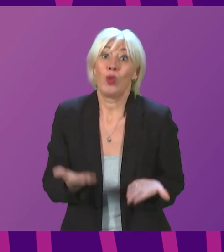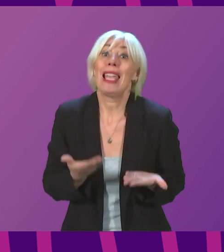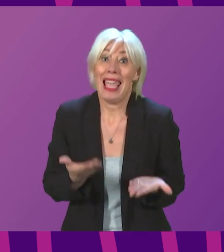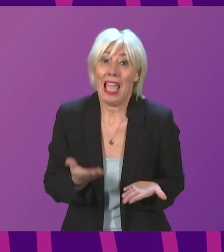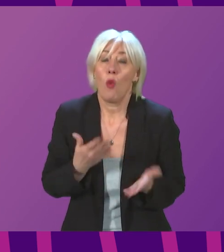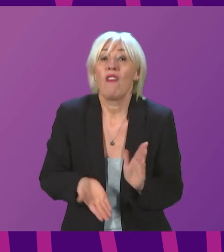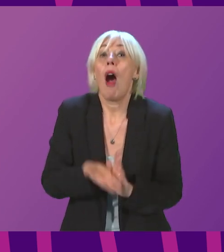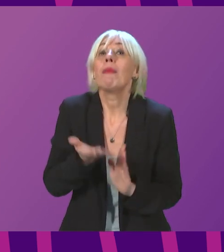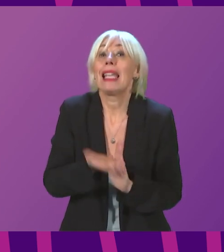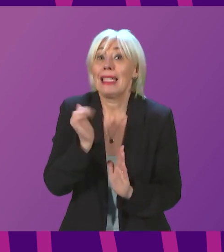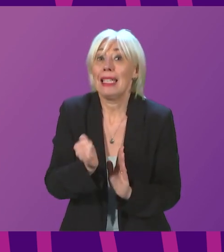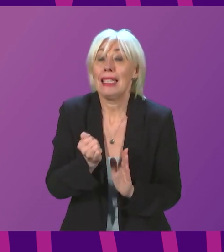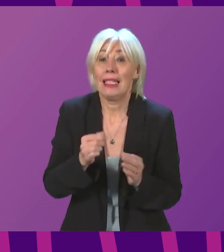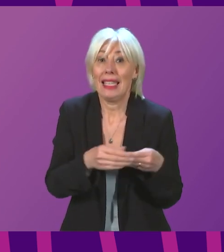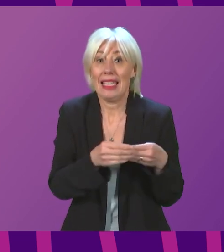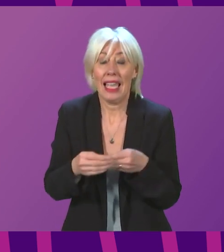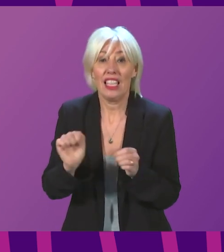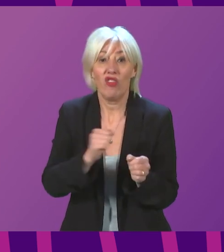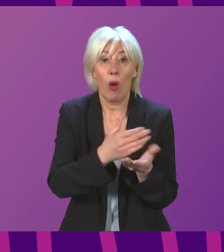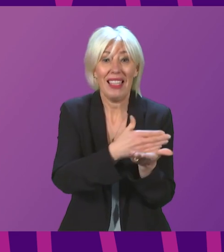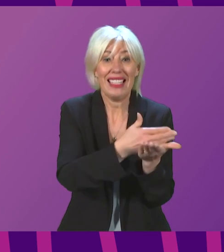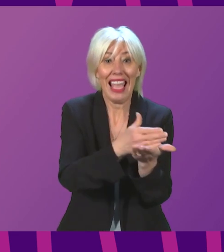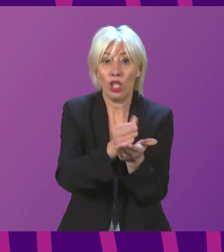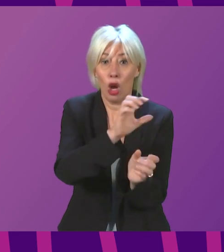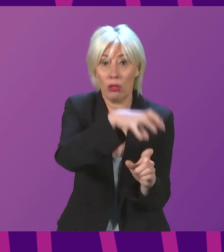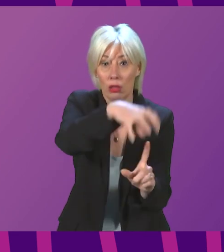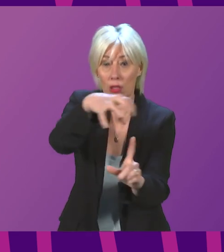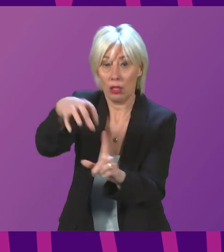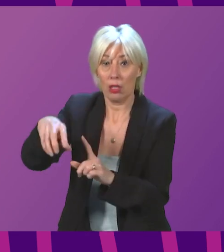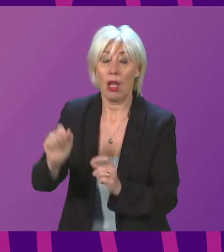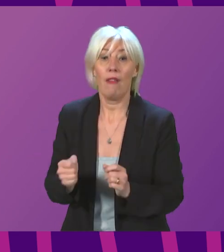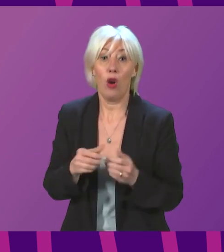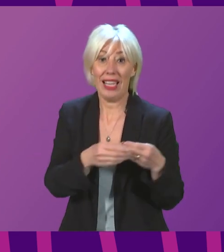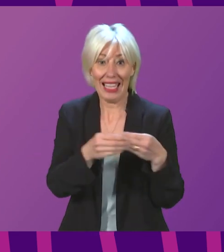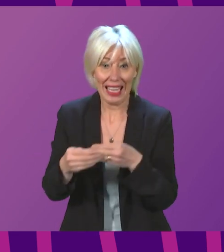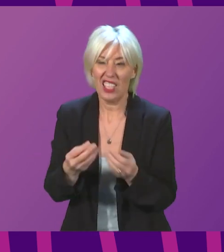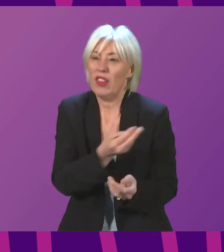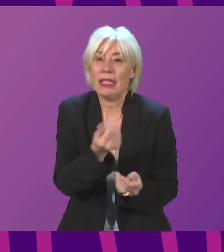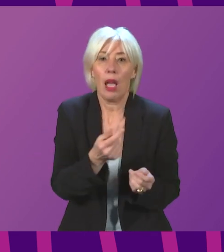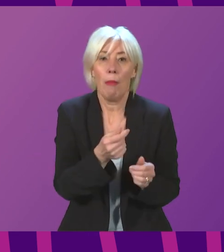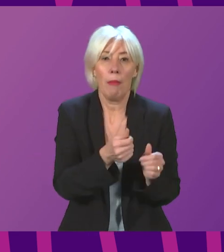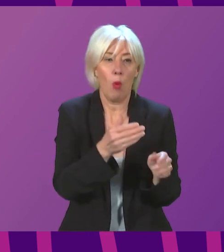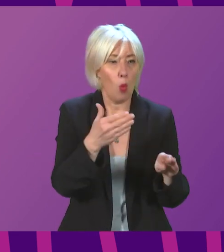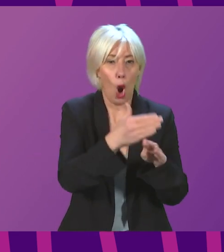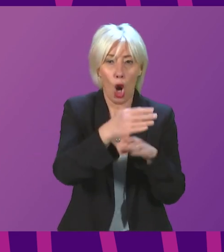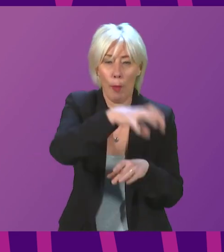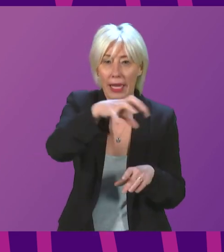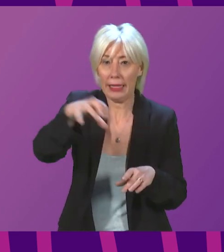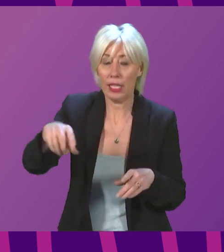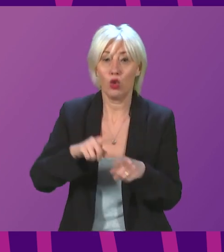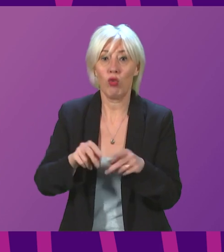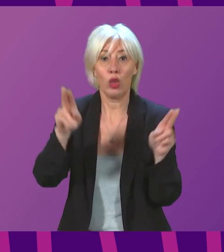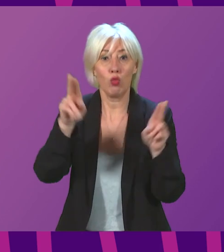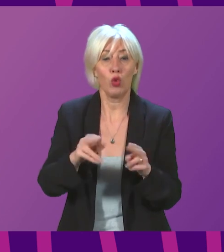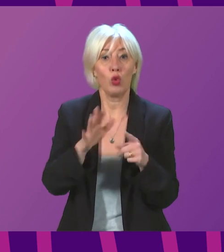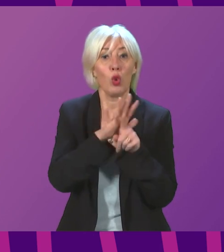have updated guidance on sector-based exemptions for certain industries to try to alleviate that pressure. Now, while